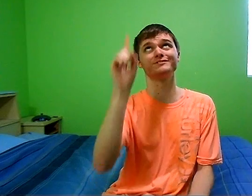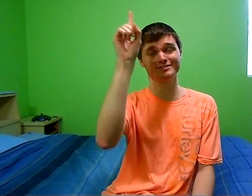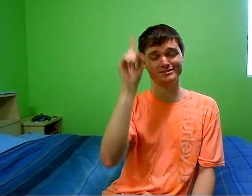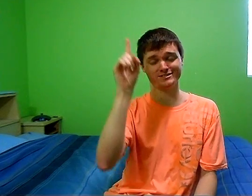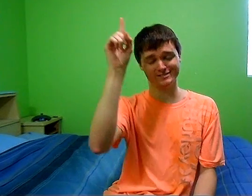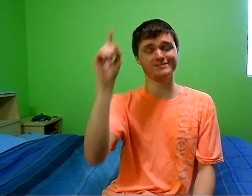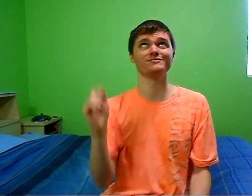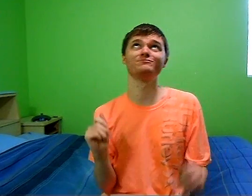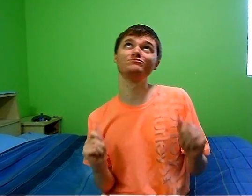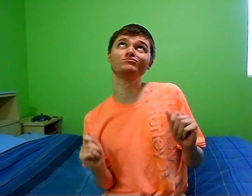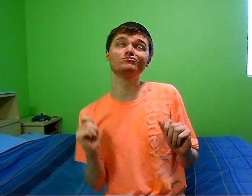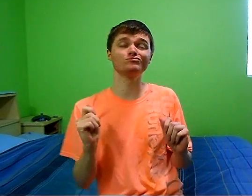the ceiling